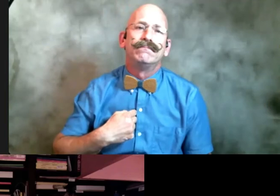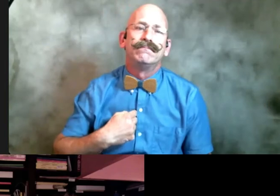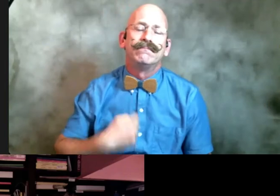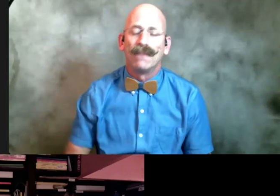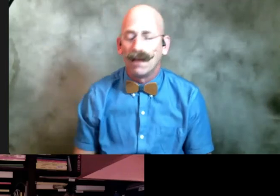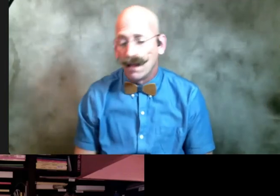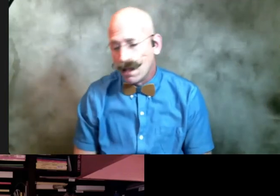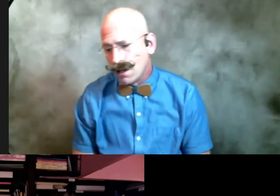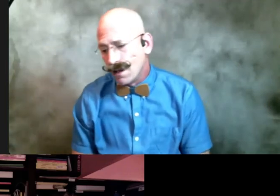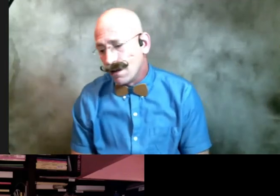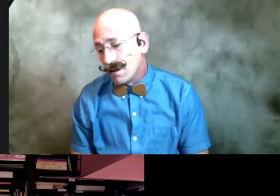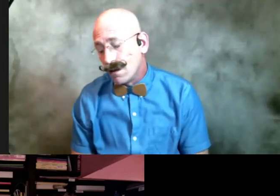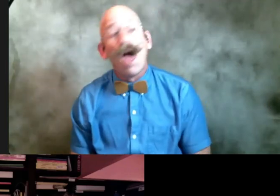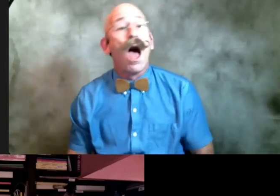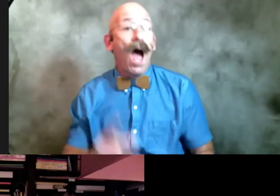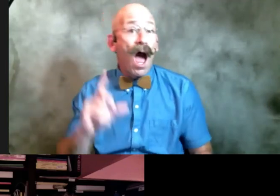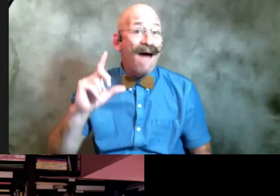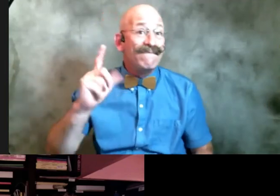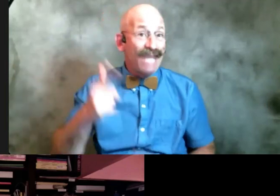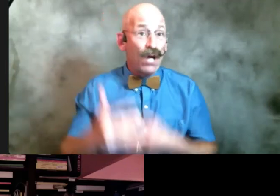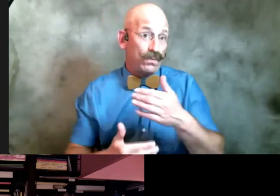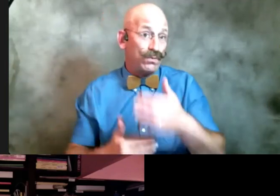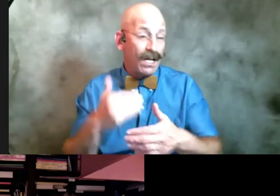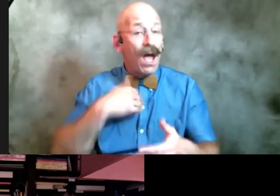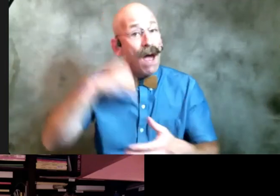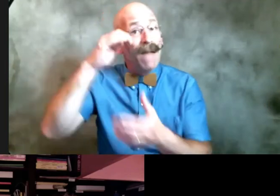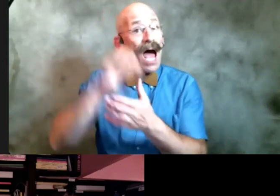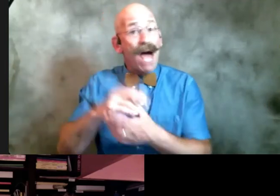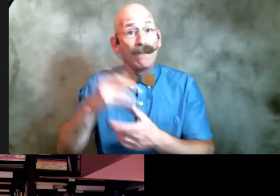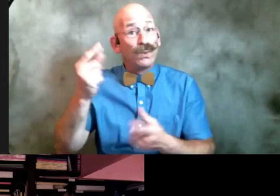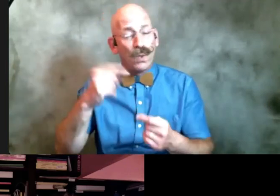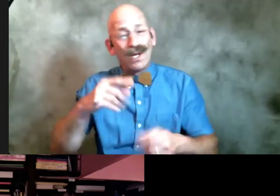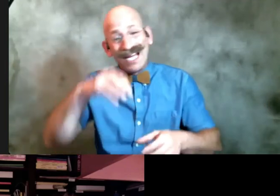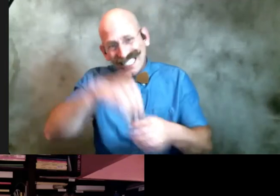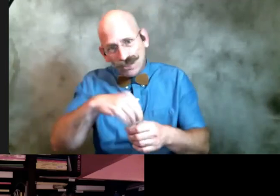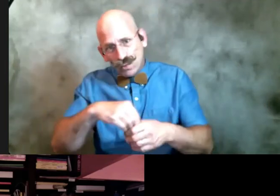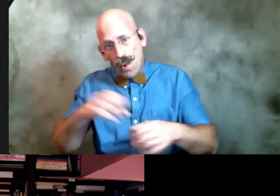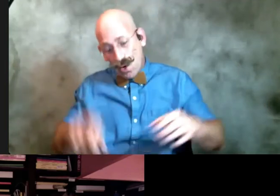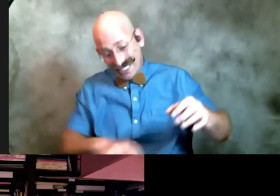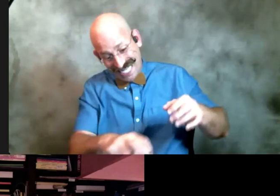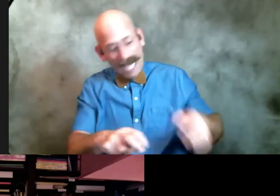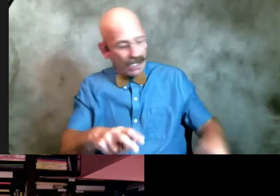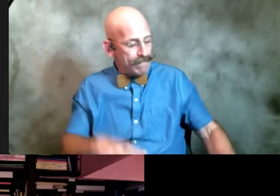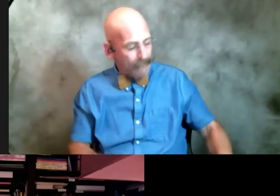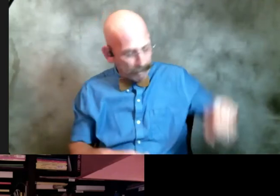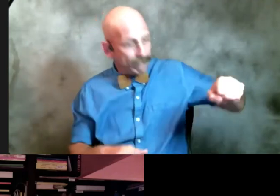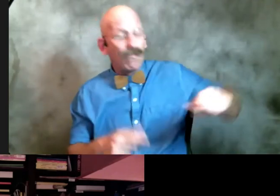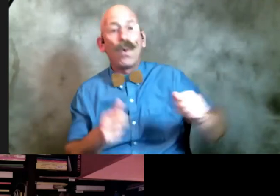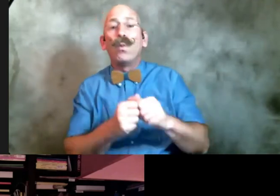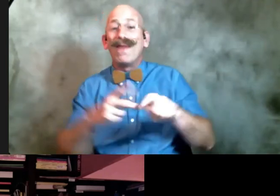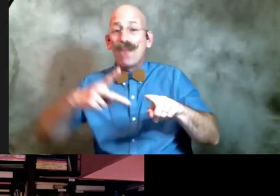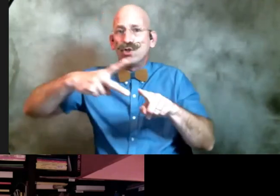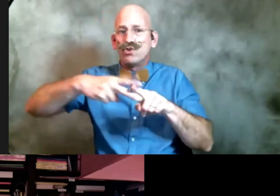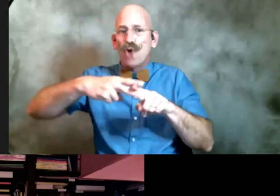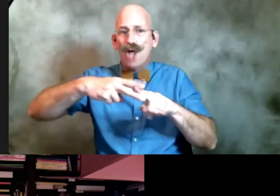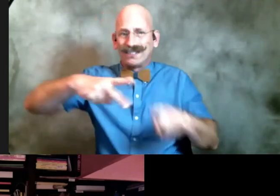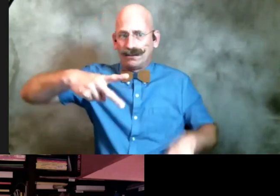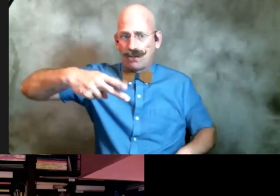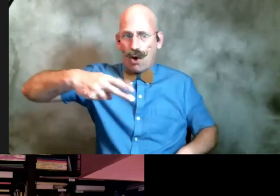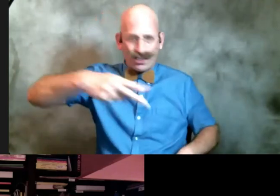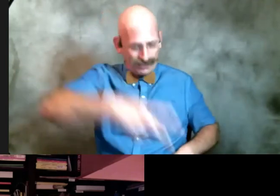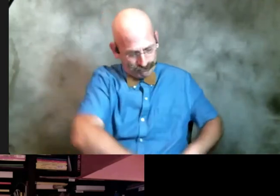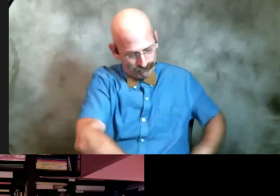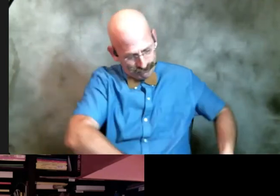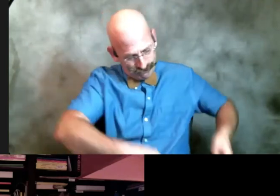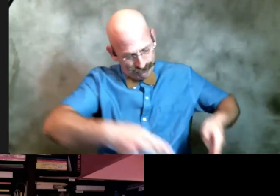eventually my husband picked up the indoor snake with barbecue tongs and tossed it outside and we called